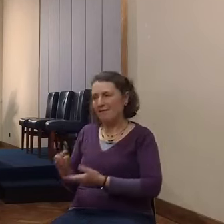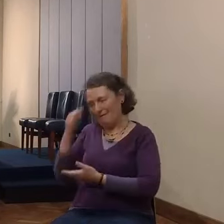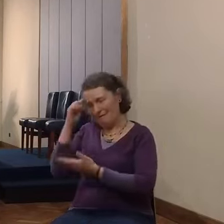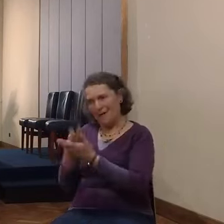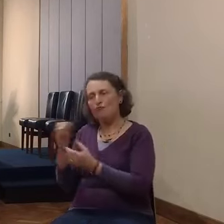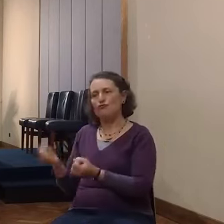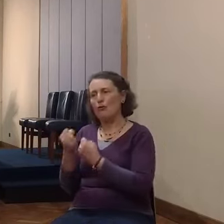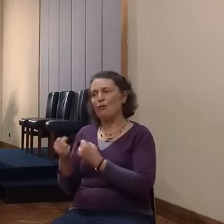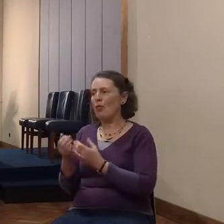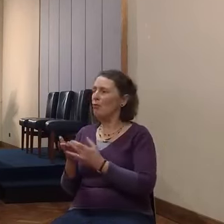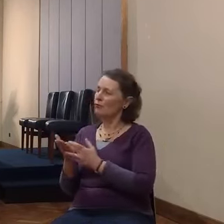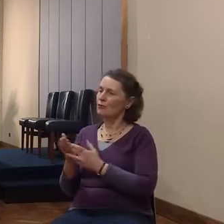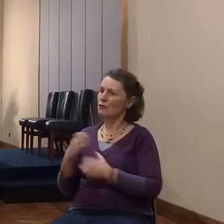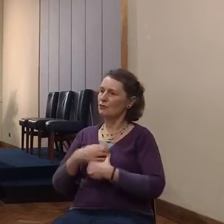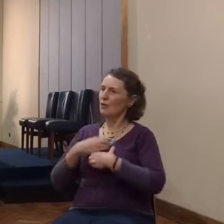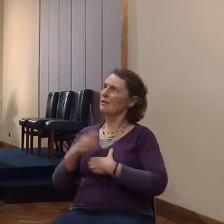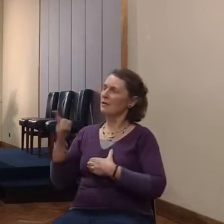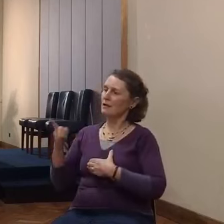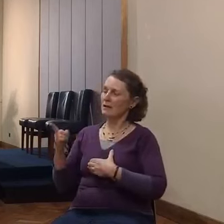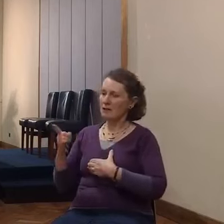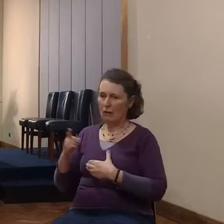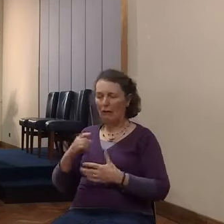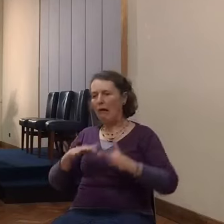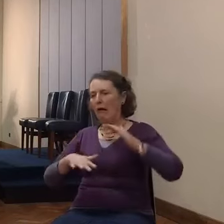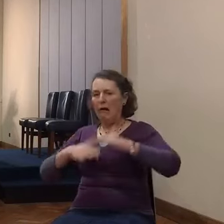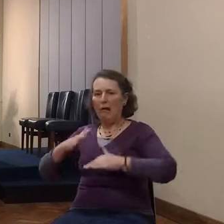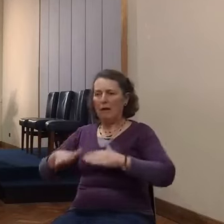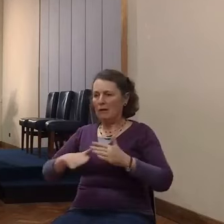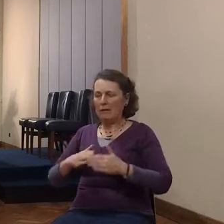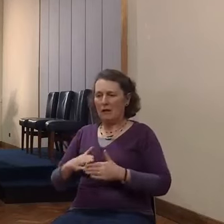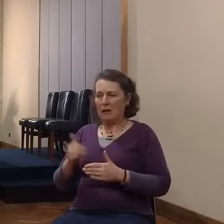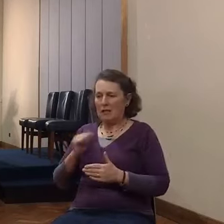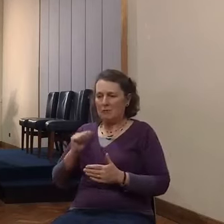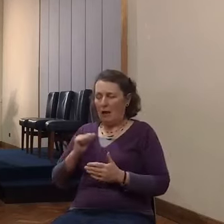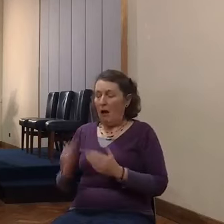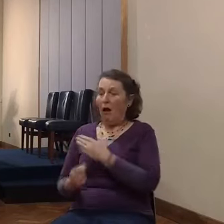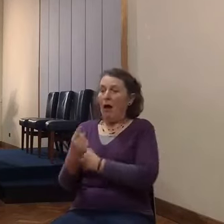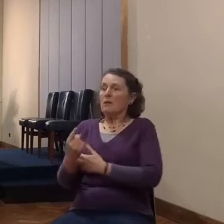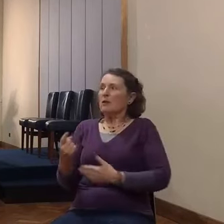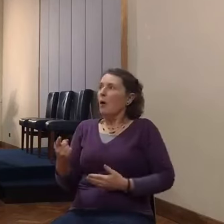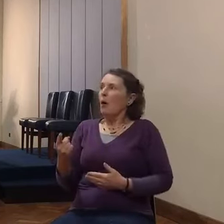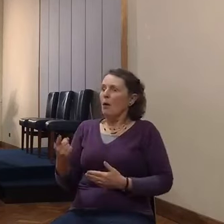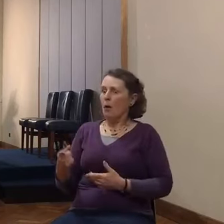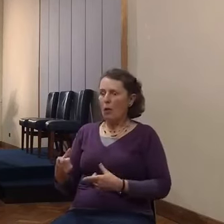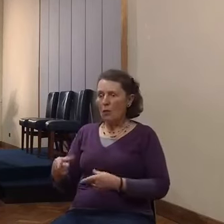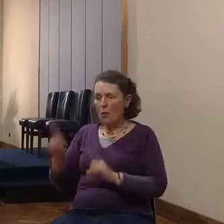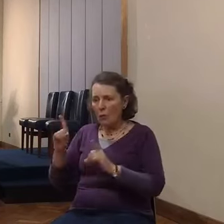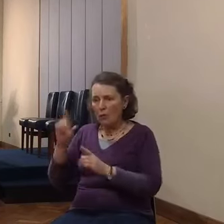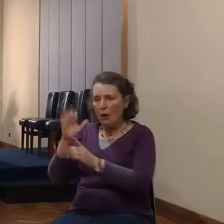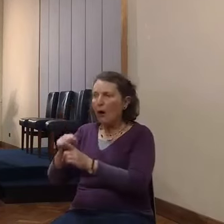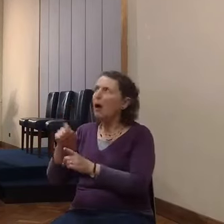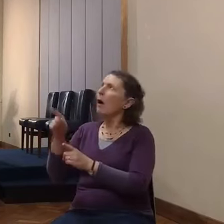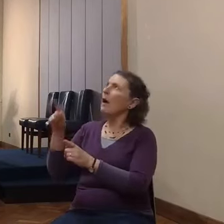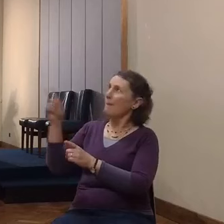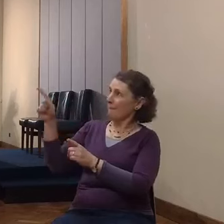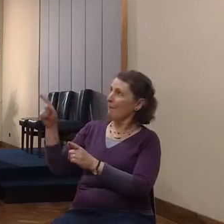which only he can do. Things that we had not expected. And life is strewn with them. And we pray.